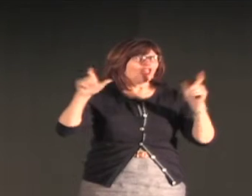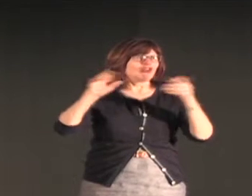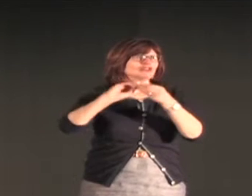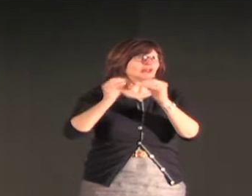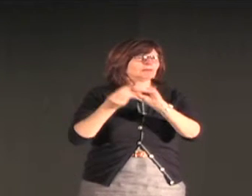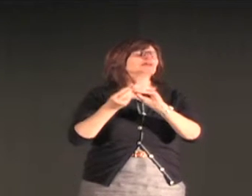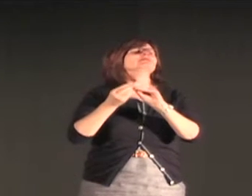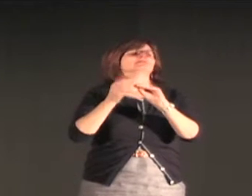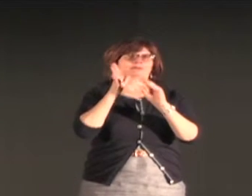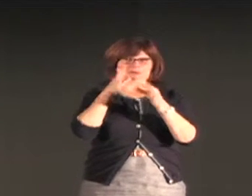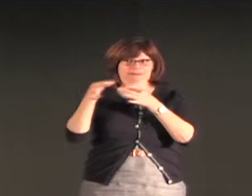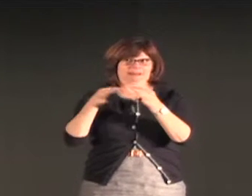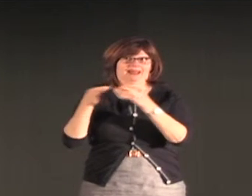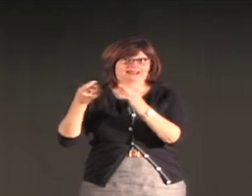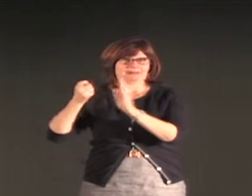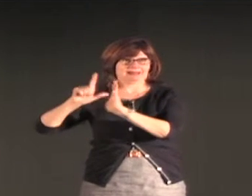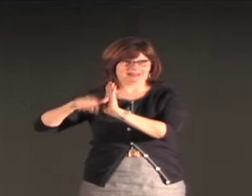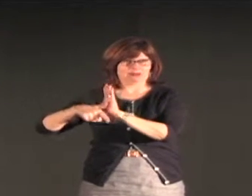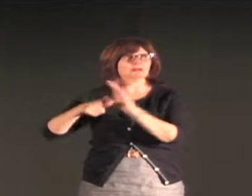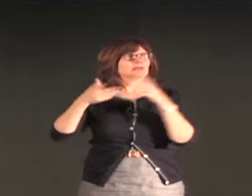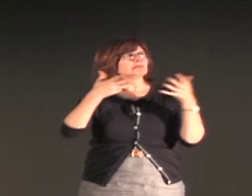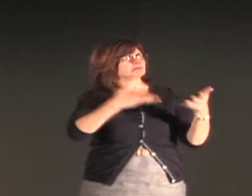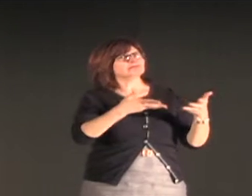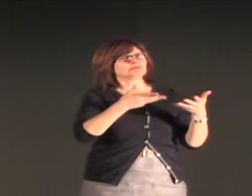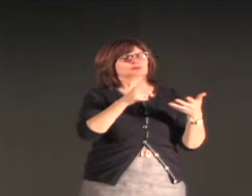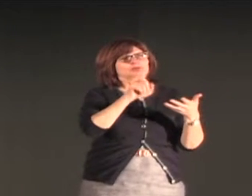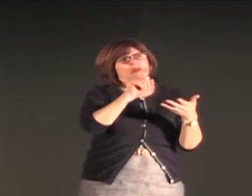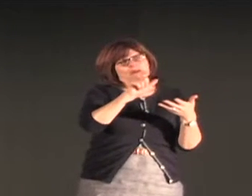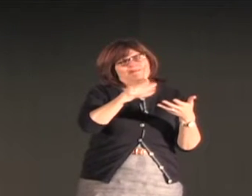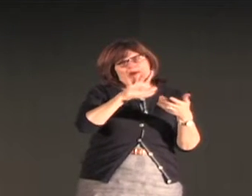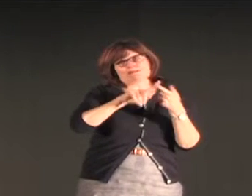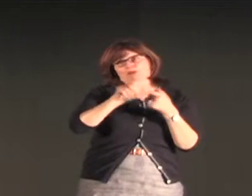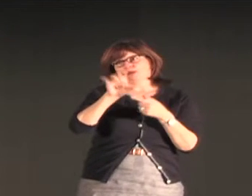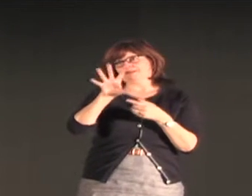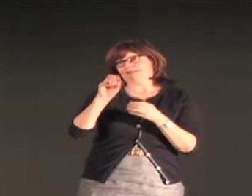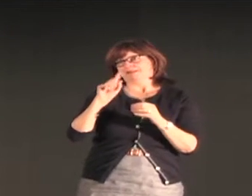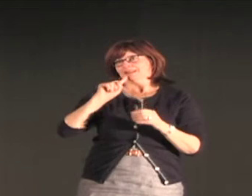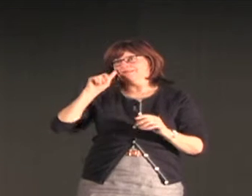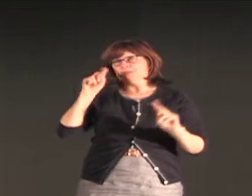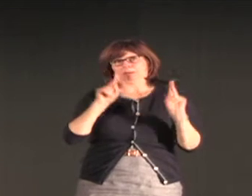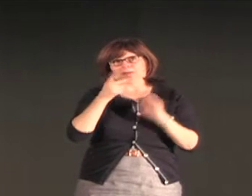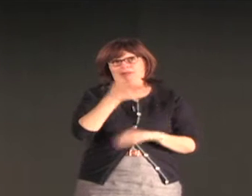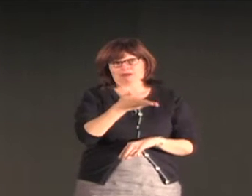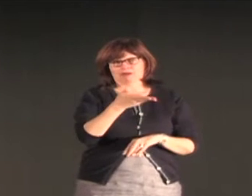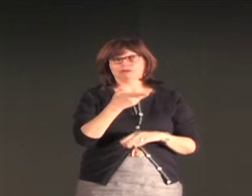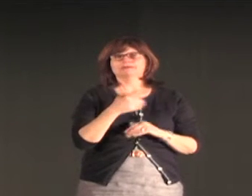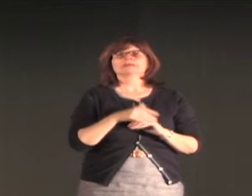And you may be curious about why so many deaf people are in this one area, and I will get into that later in the talk.